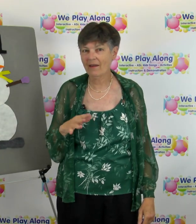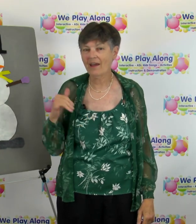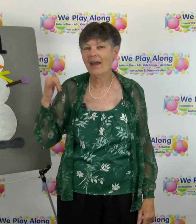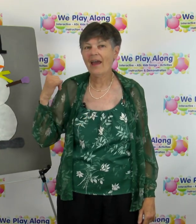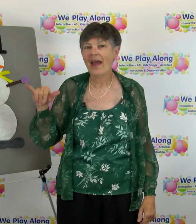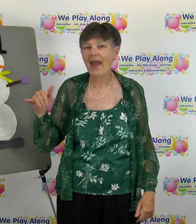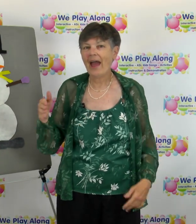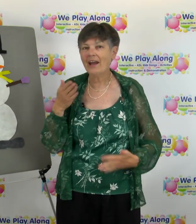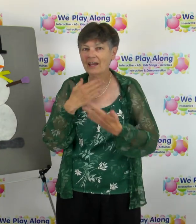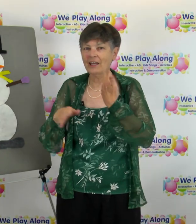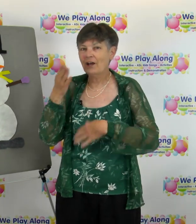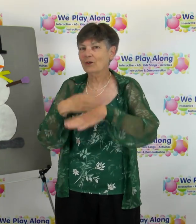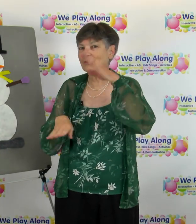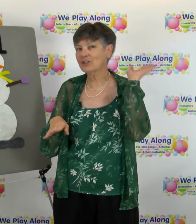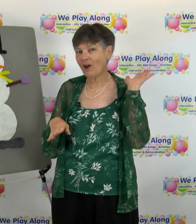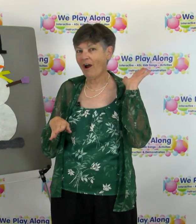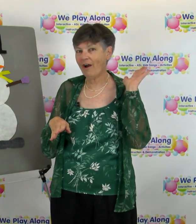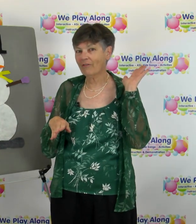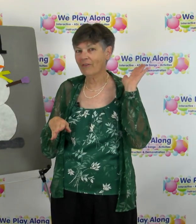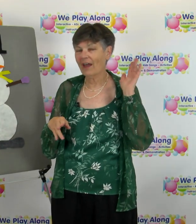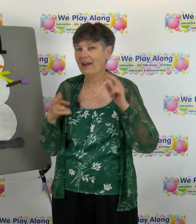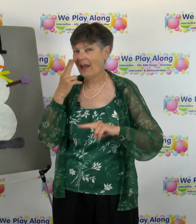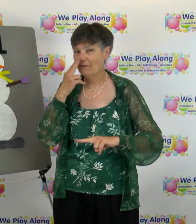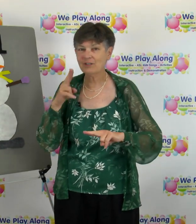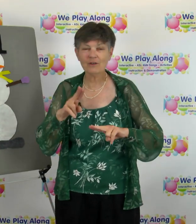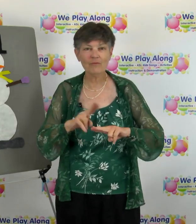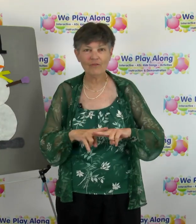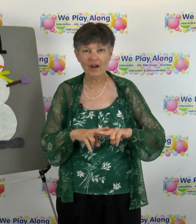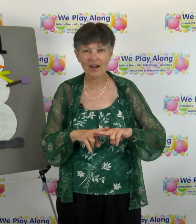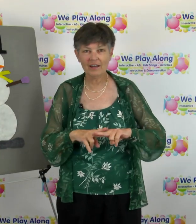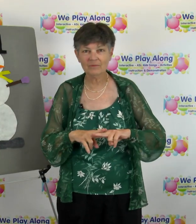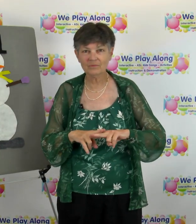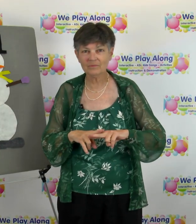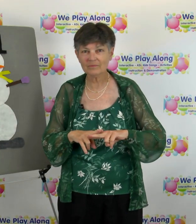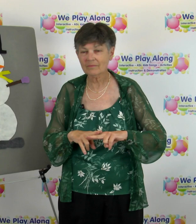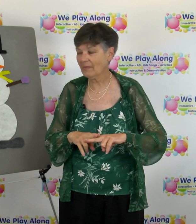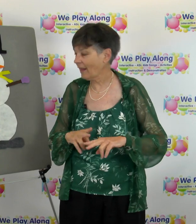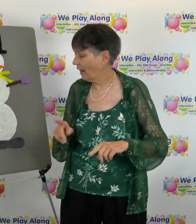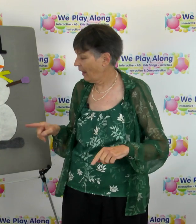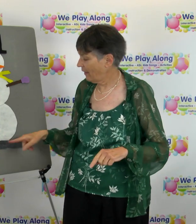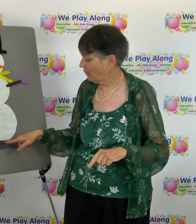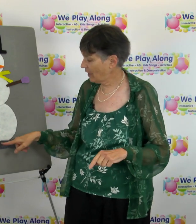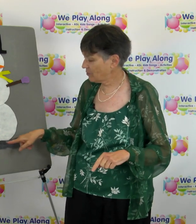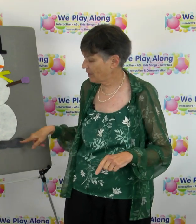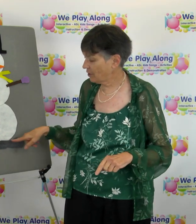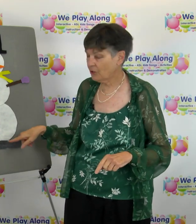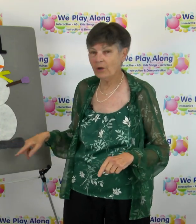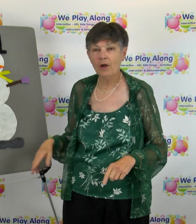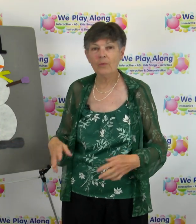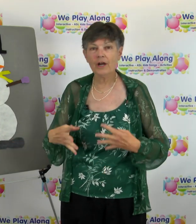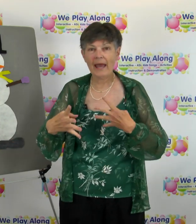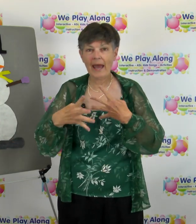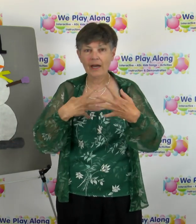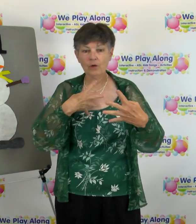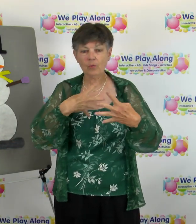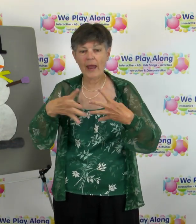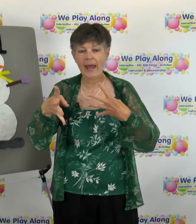add a yellow scarf and have some fun and then what else we're gonna do then we're gonna add gray